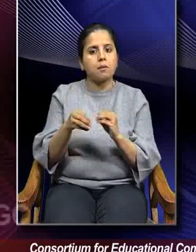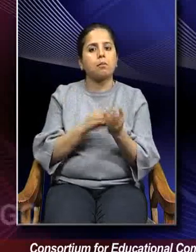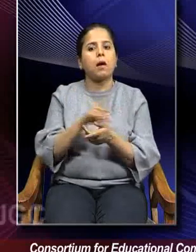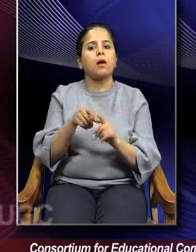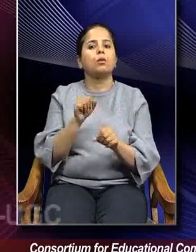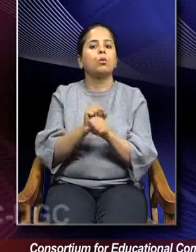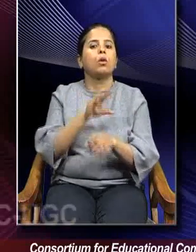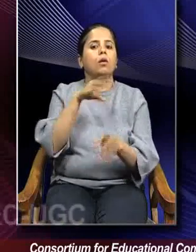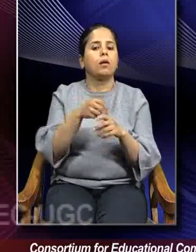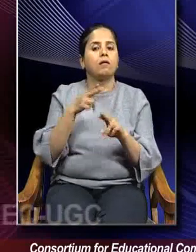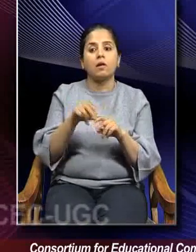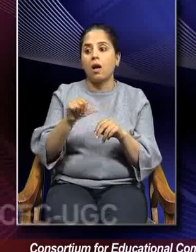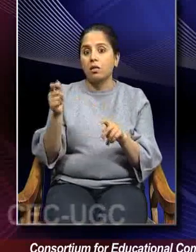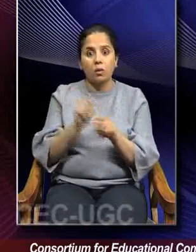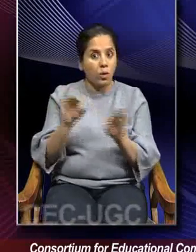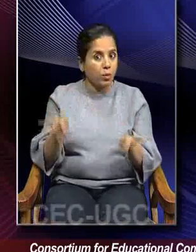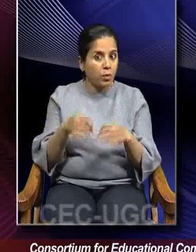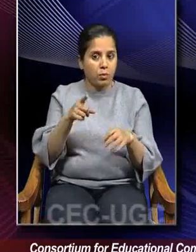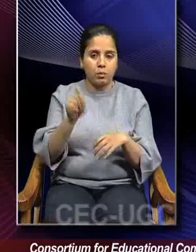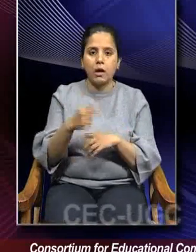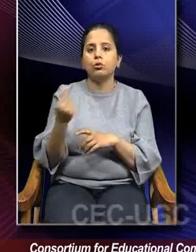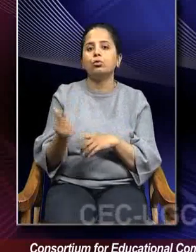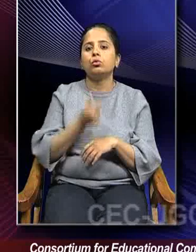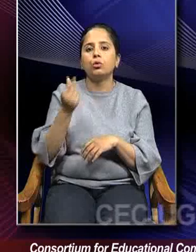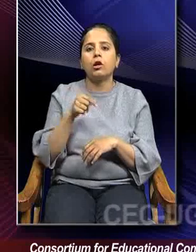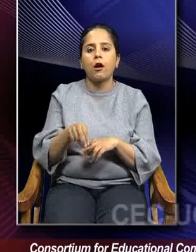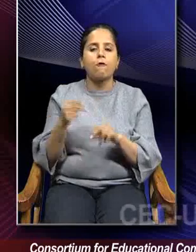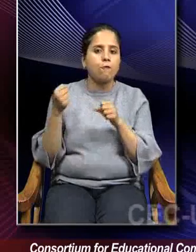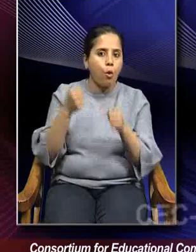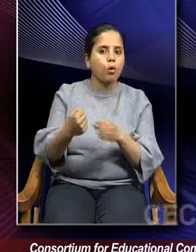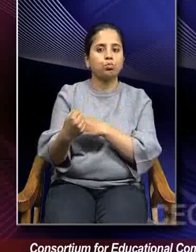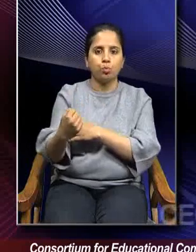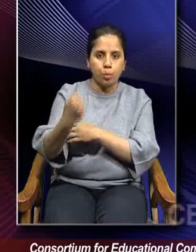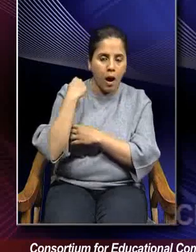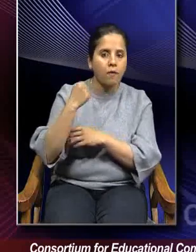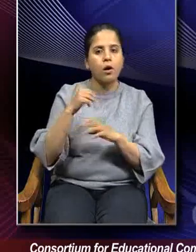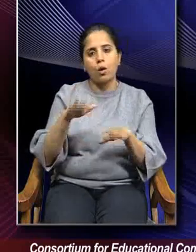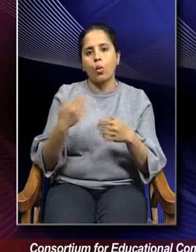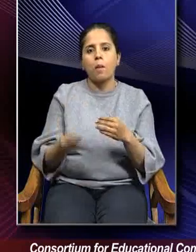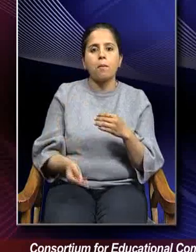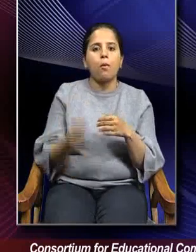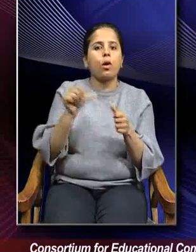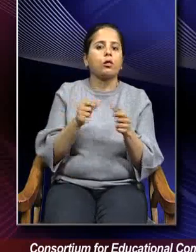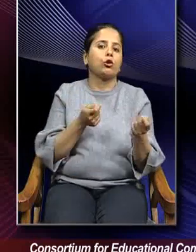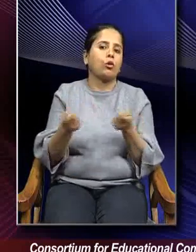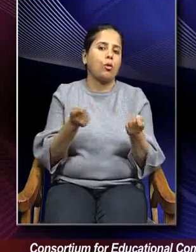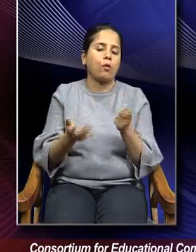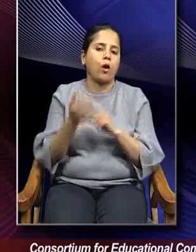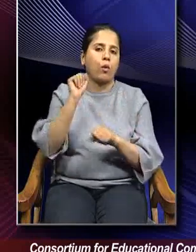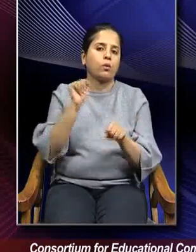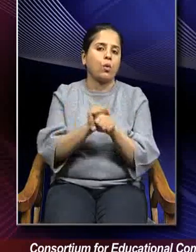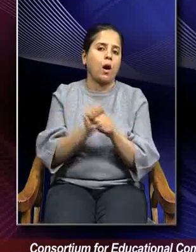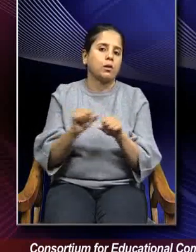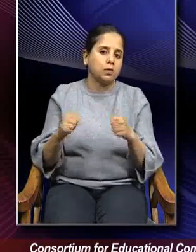eventually if nothing else works, you have to use the force, the power or become little authoritative to get your work done.